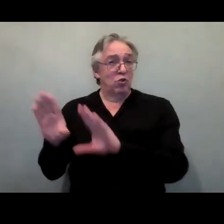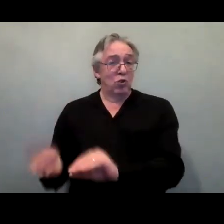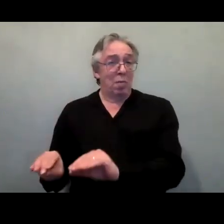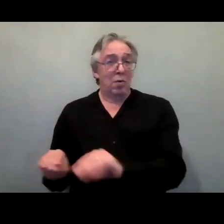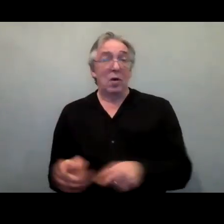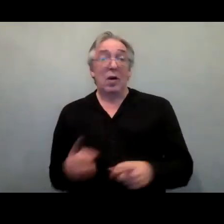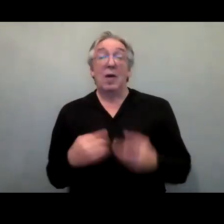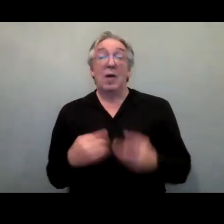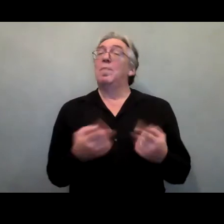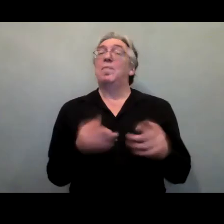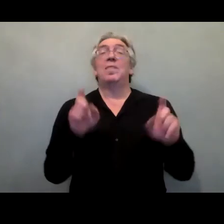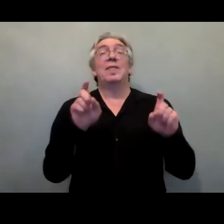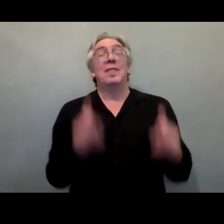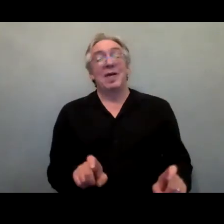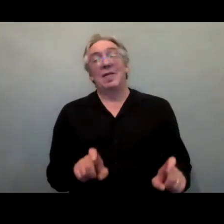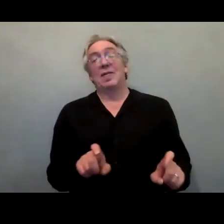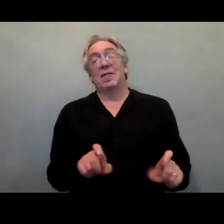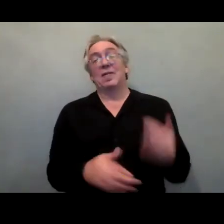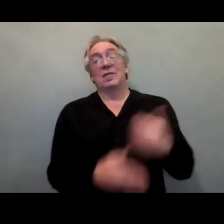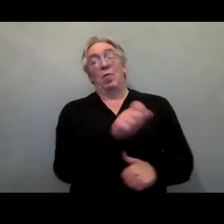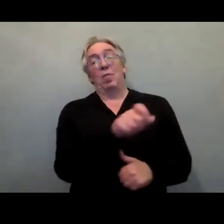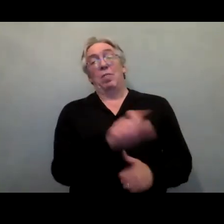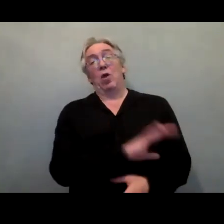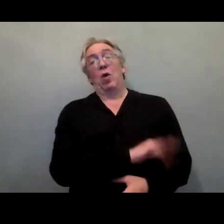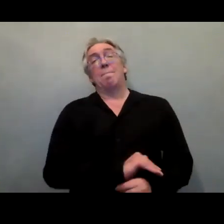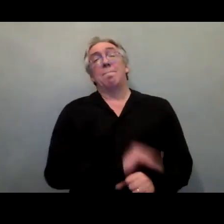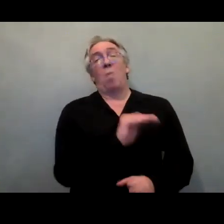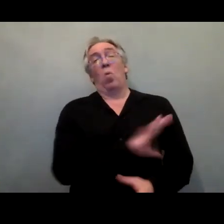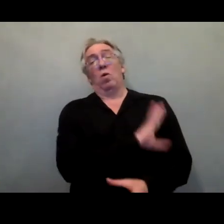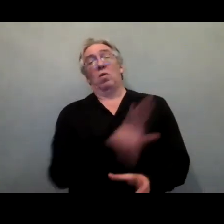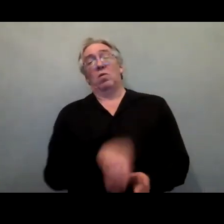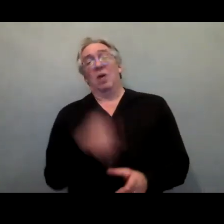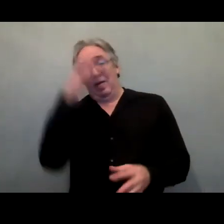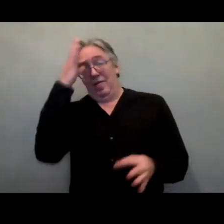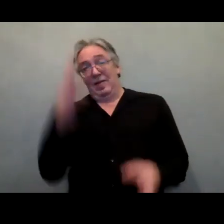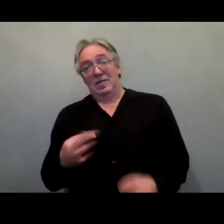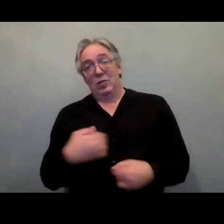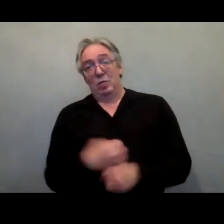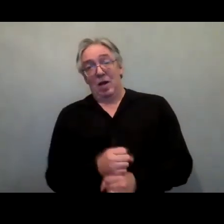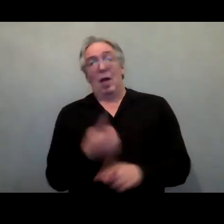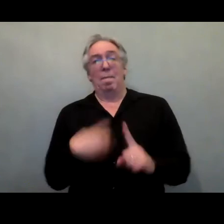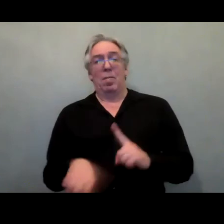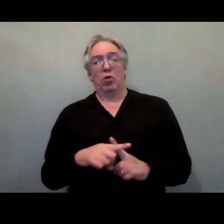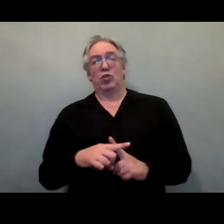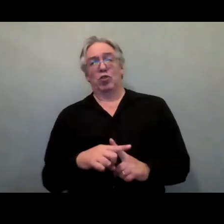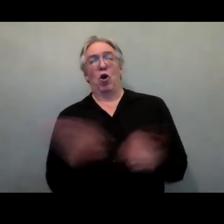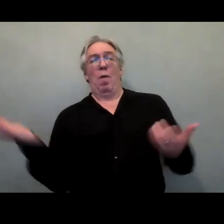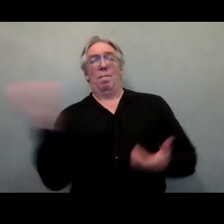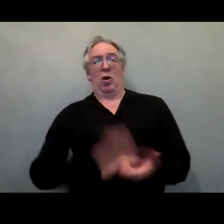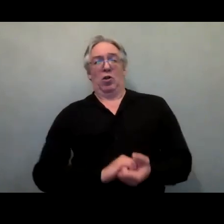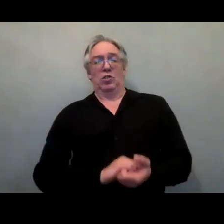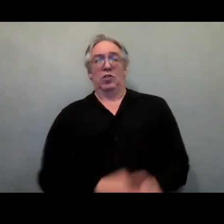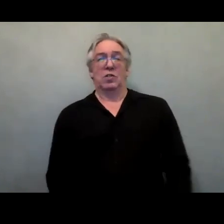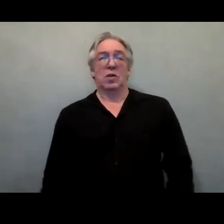is needed in decision-making, as well as direct partners. I think we need to break this logic of the